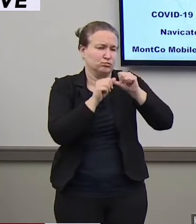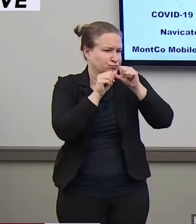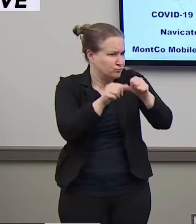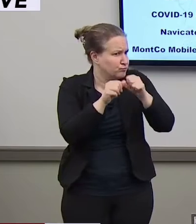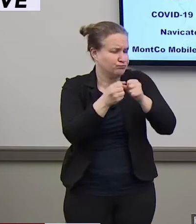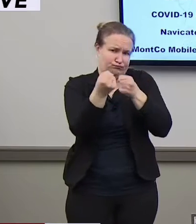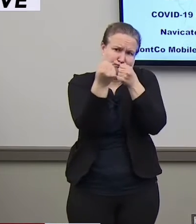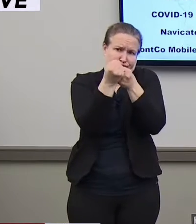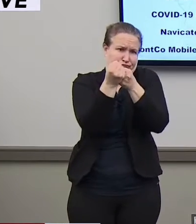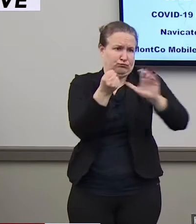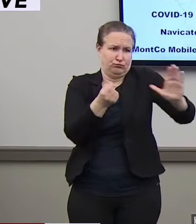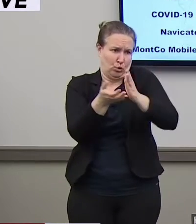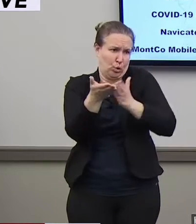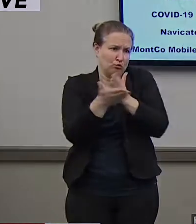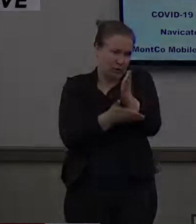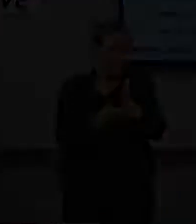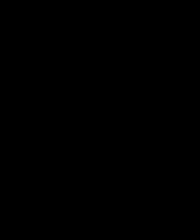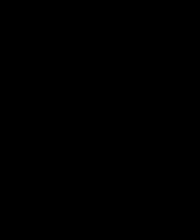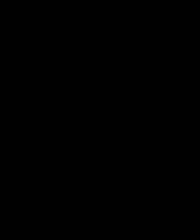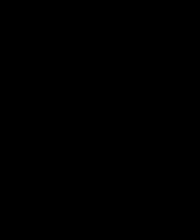to be a champion of your right to bear arms.